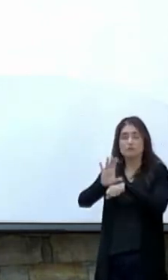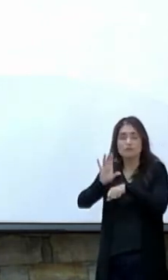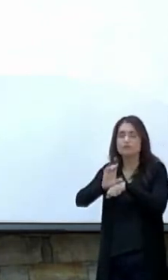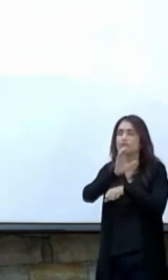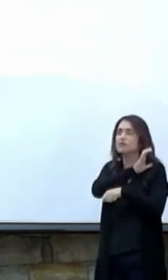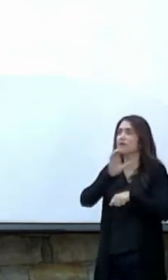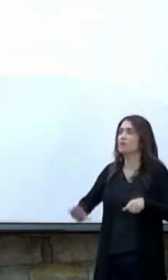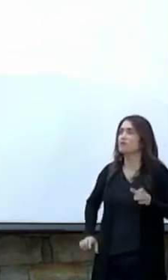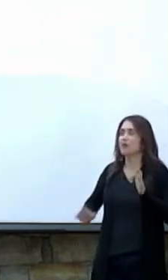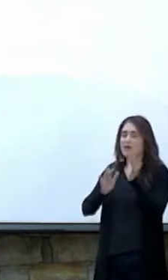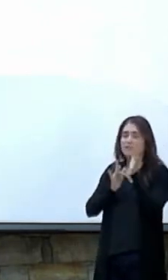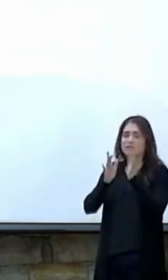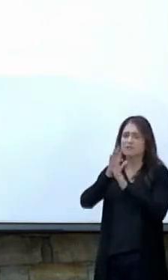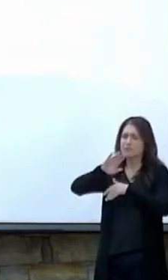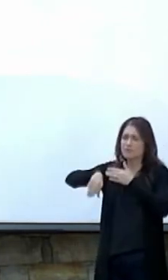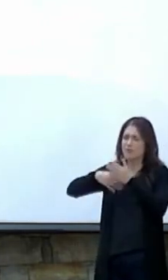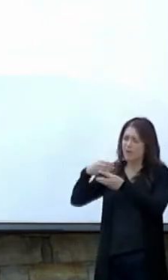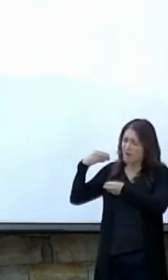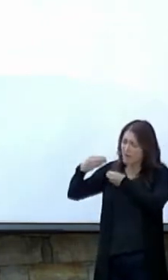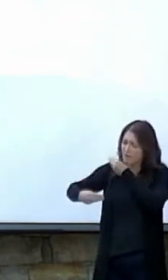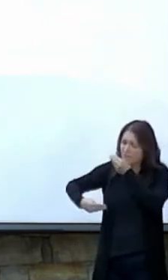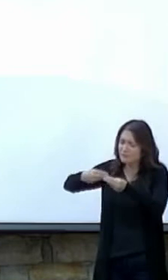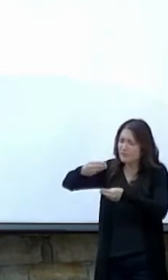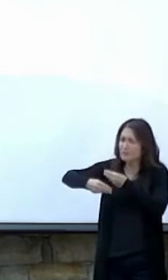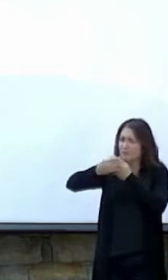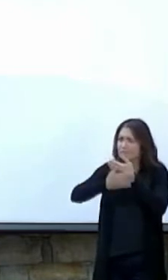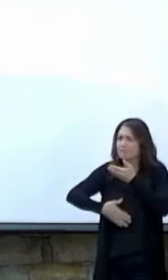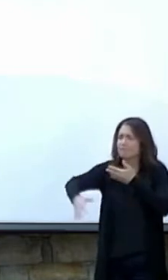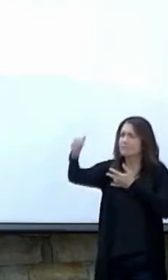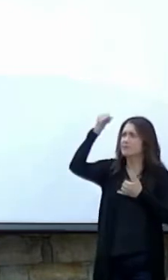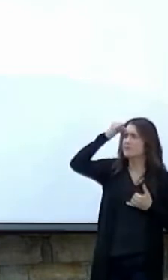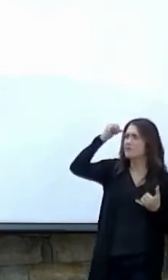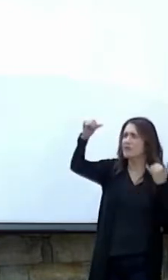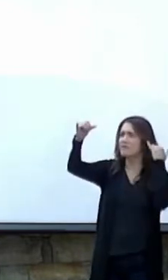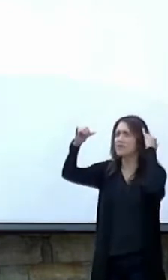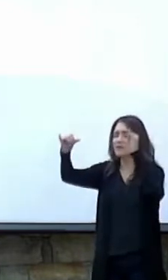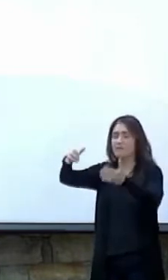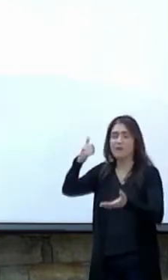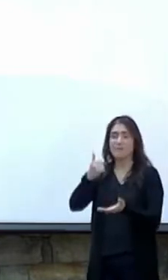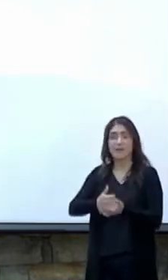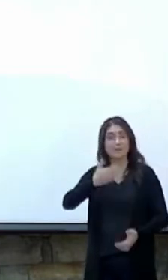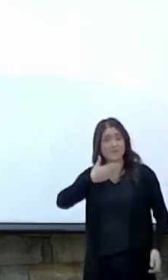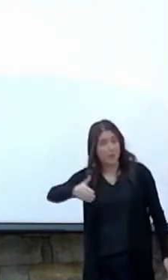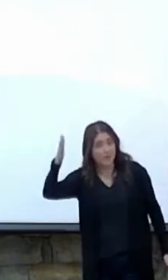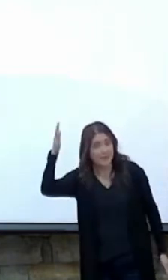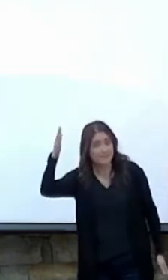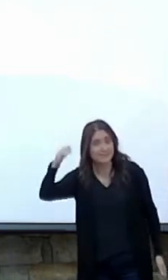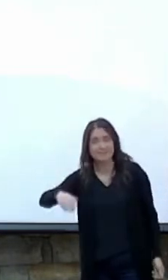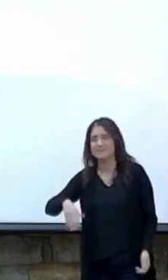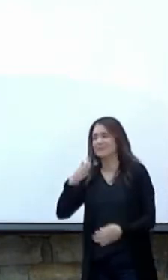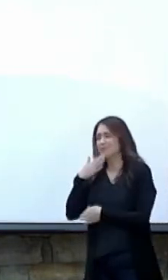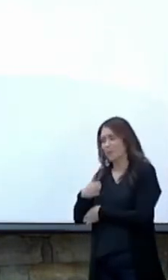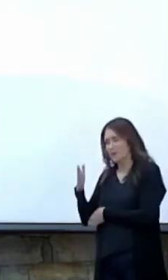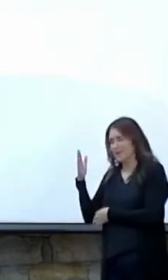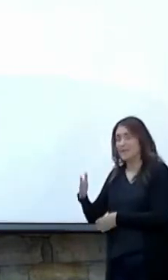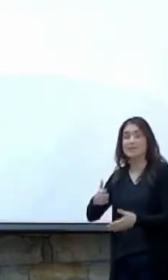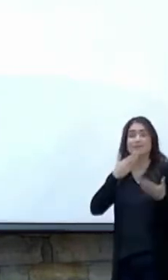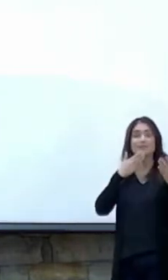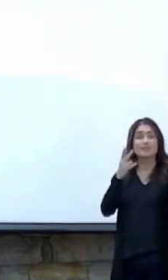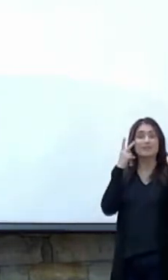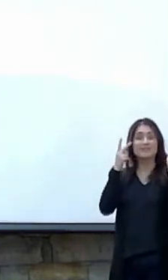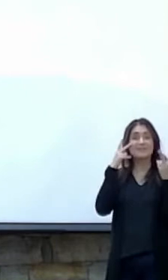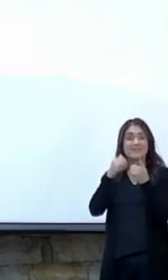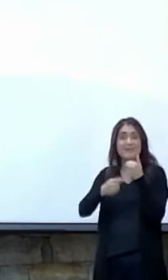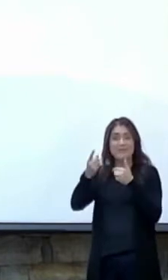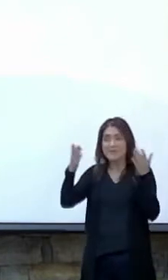all generations, forever and ever. Amen. Good morning. It is good to see everybody here